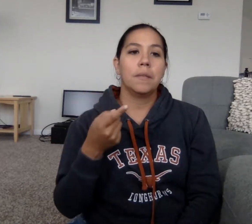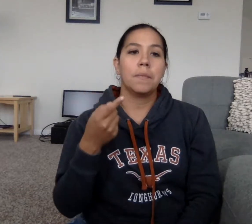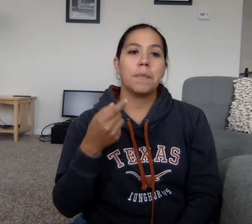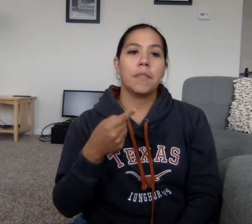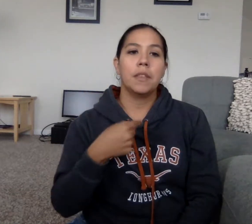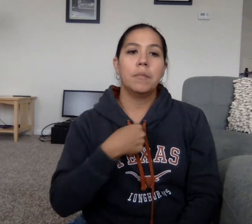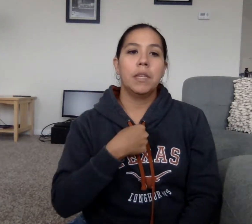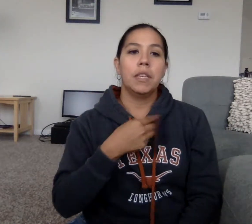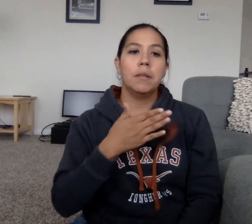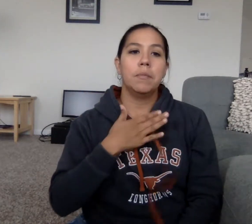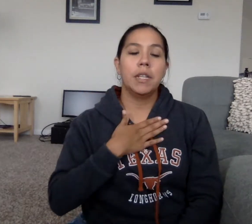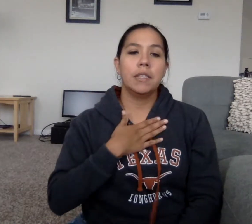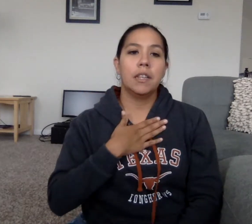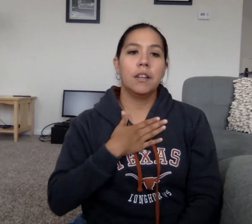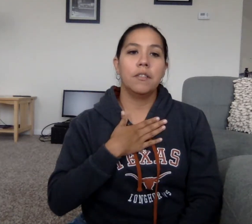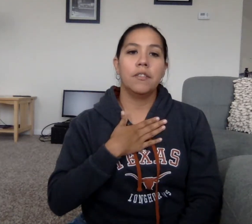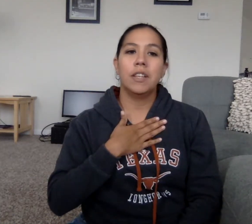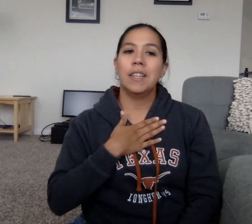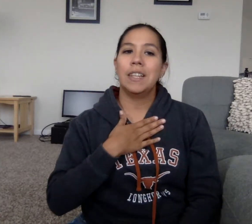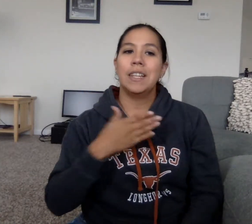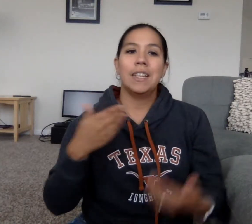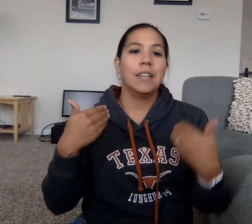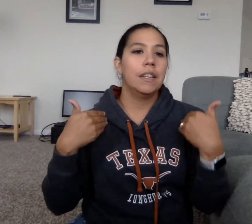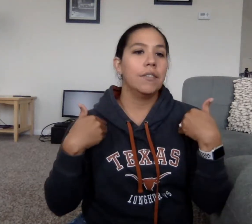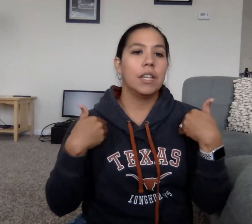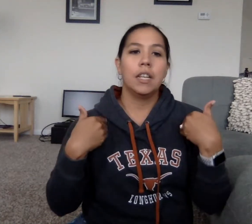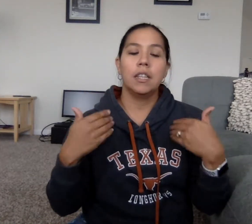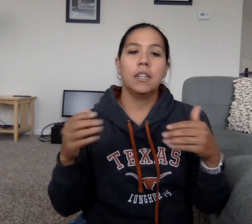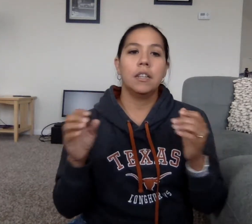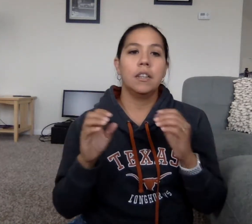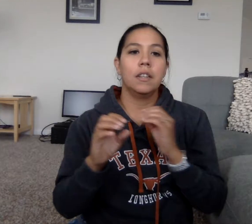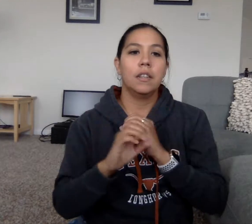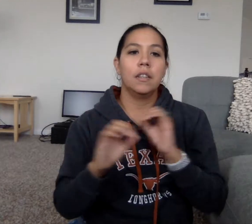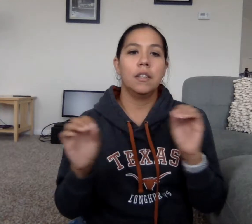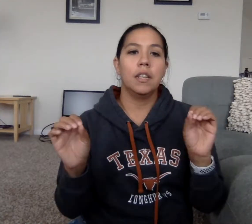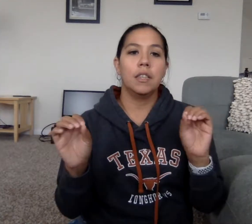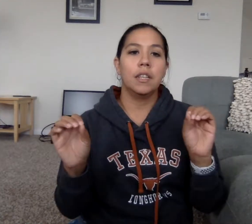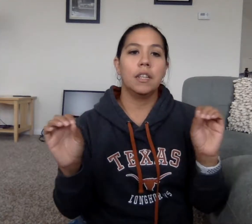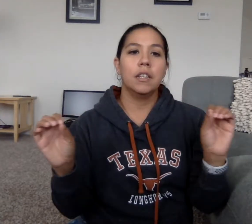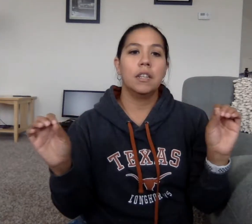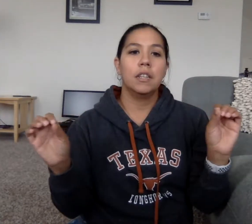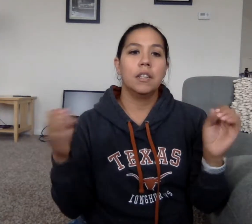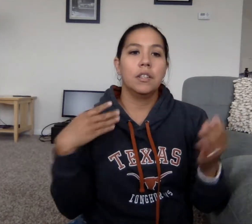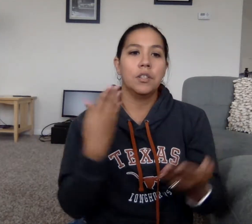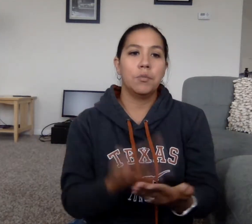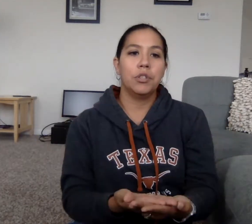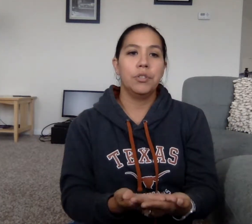Me, myself, I've got nothing to prove.